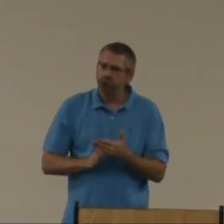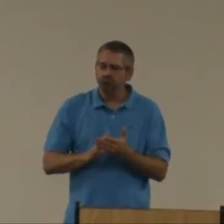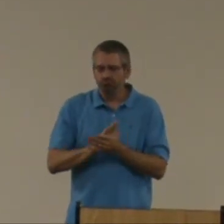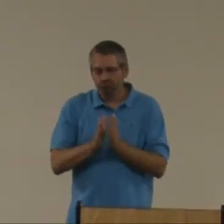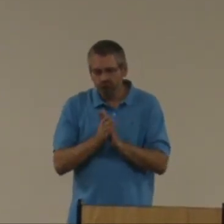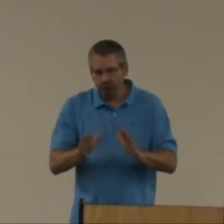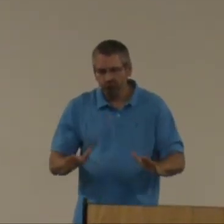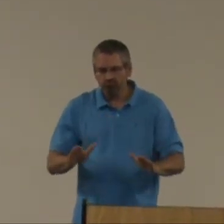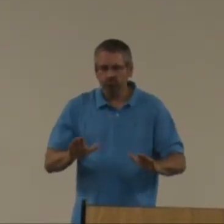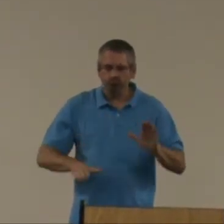cross.